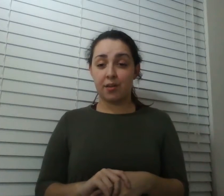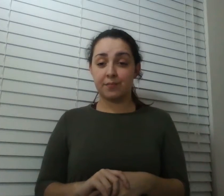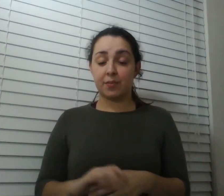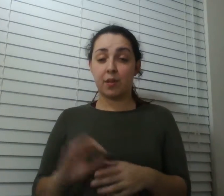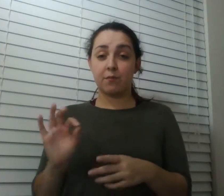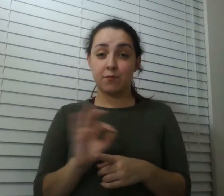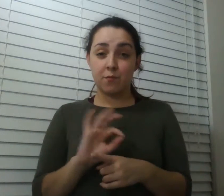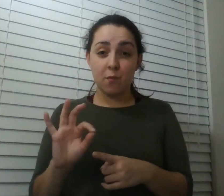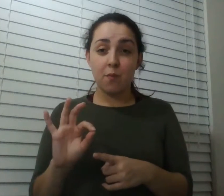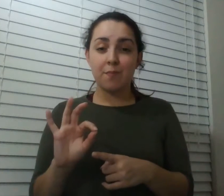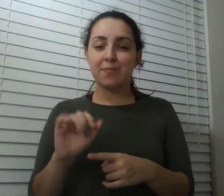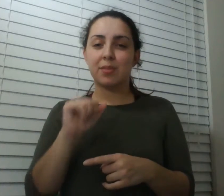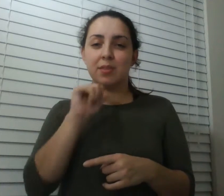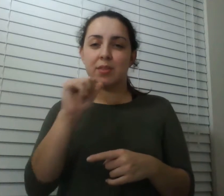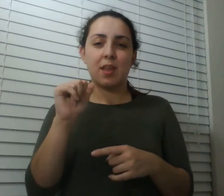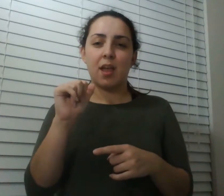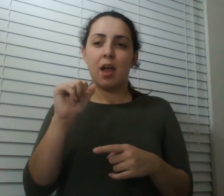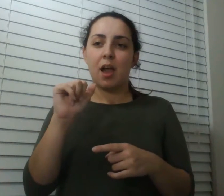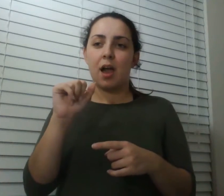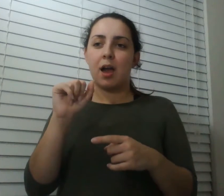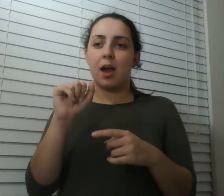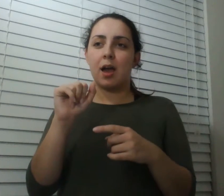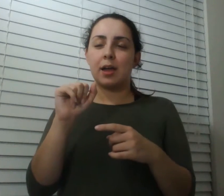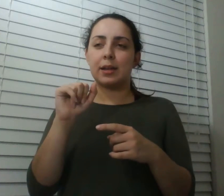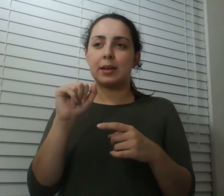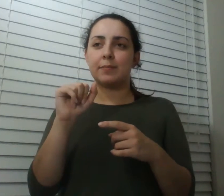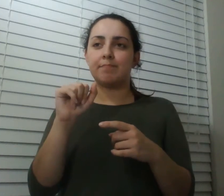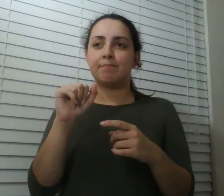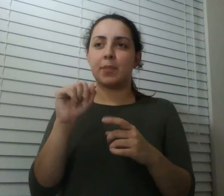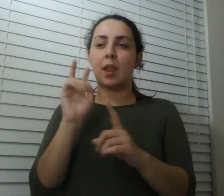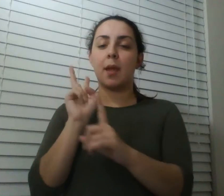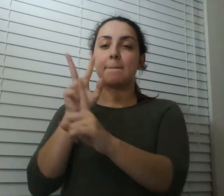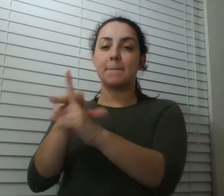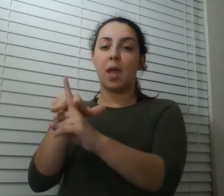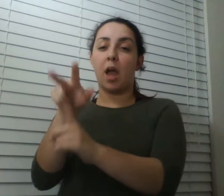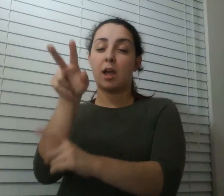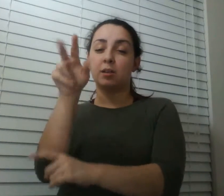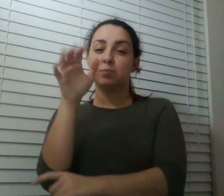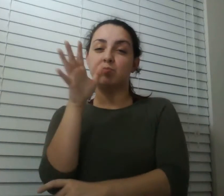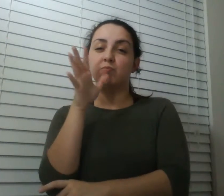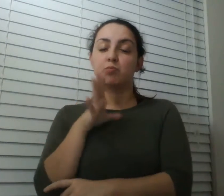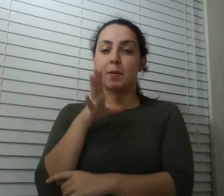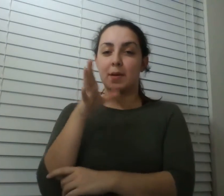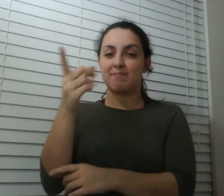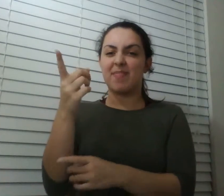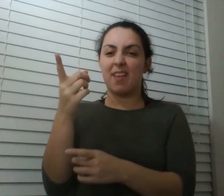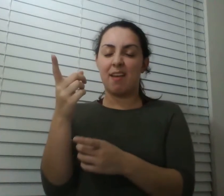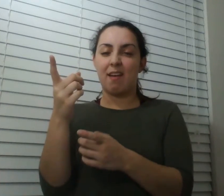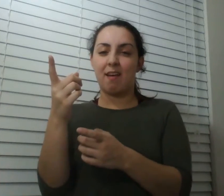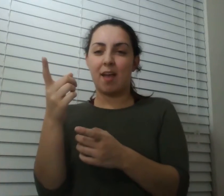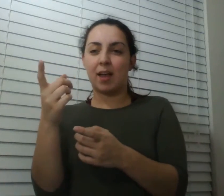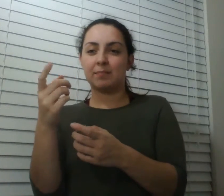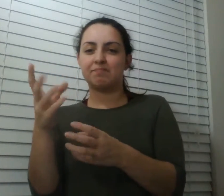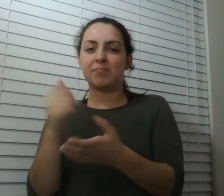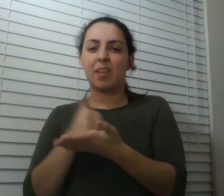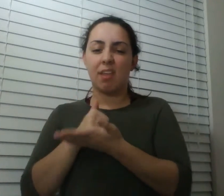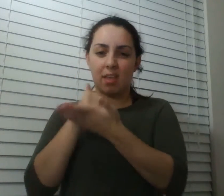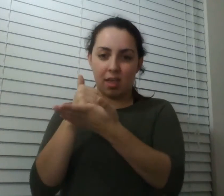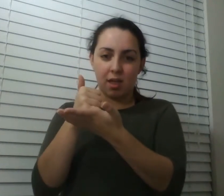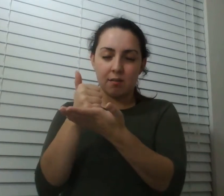looked at shocker obviously there's a lot of problems with the entire approach these guys had right now yeah i mean for starters they're trying